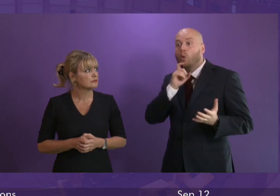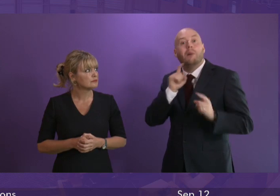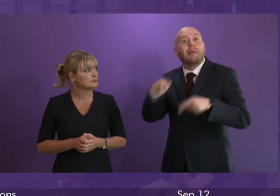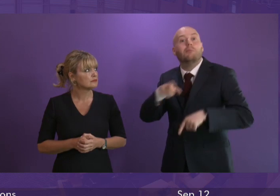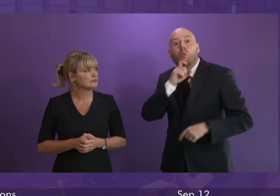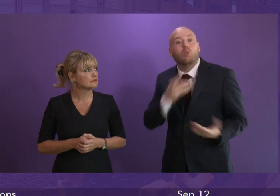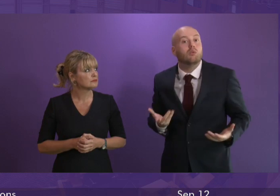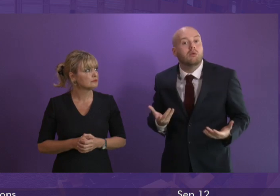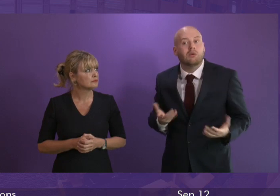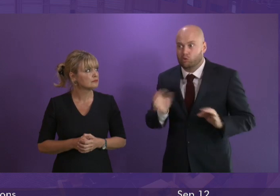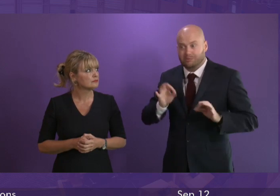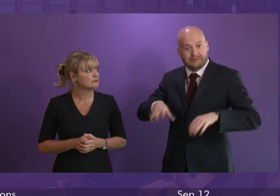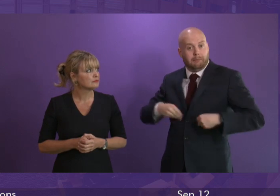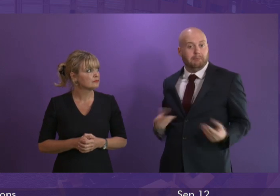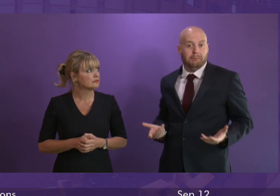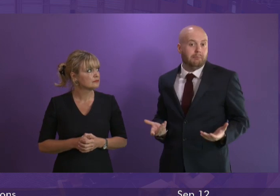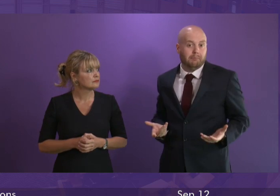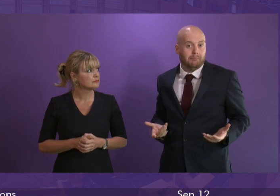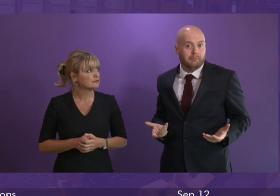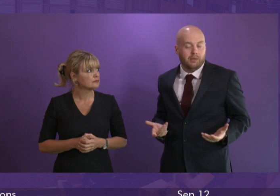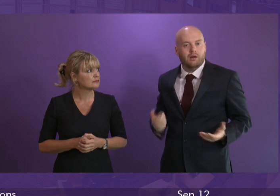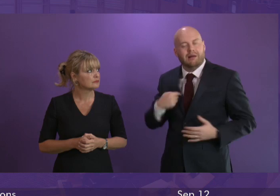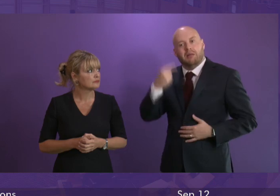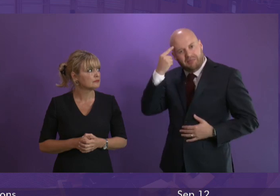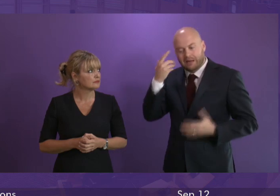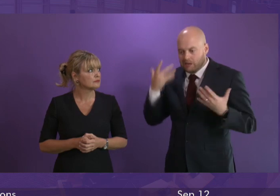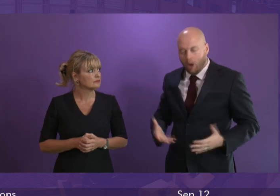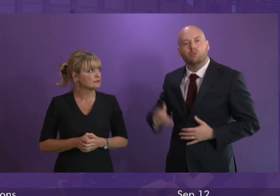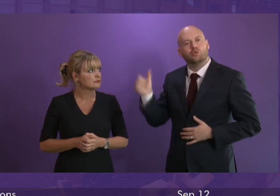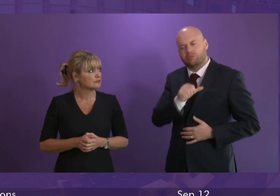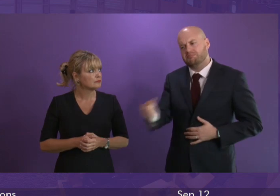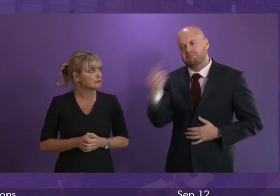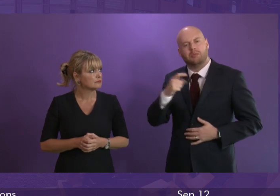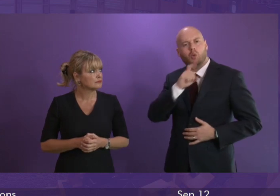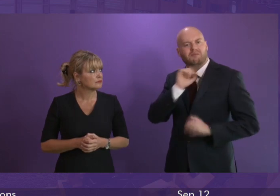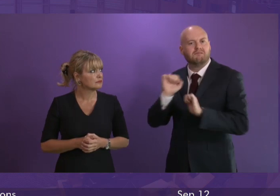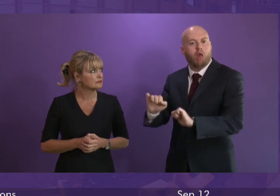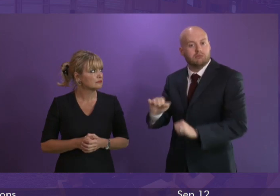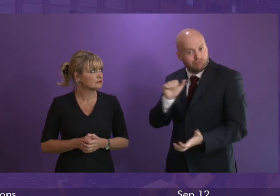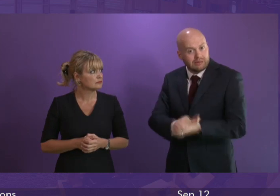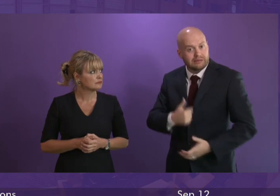Minister, I think the country thinks, for once, heads should roll. Don't you? First Minister.